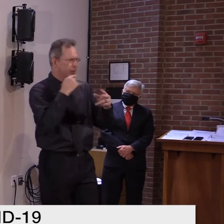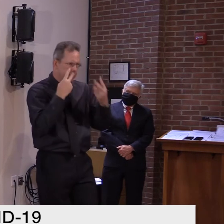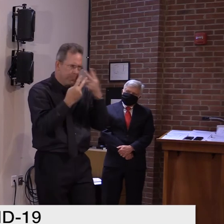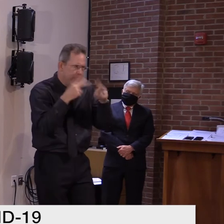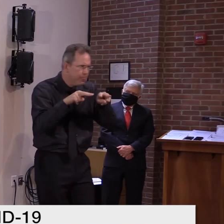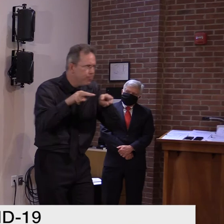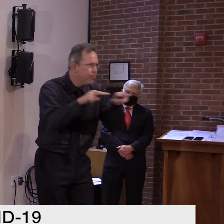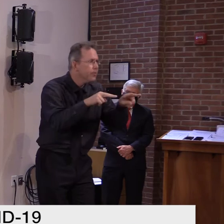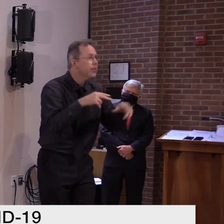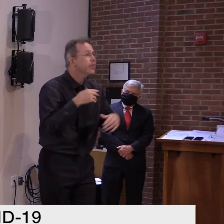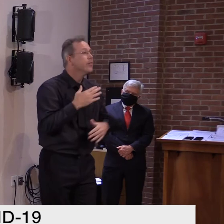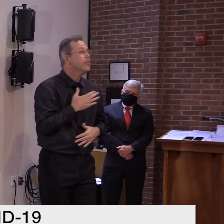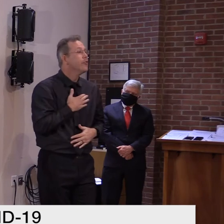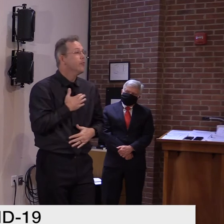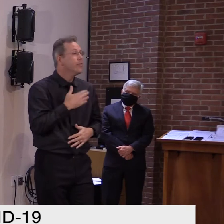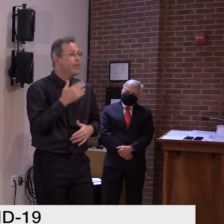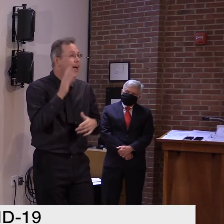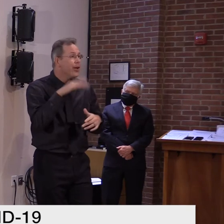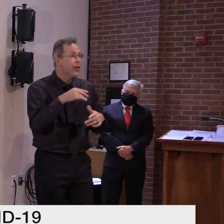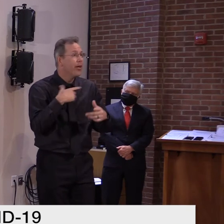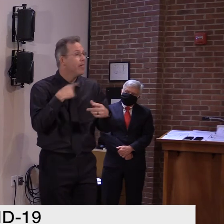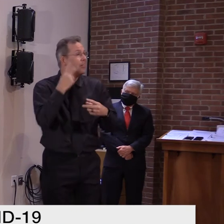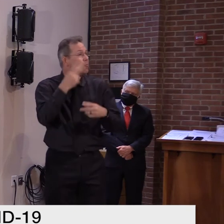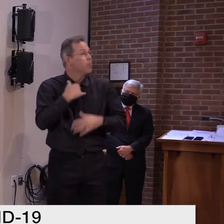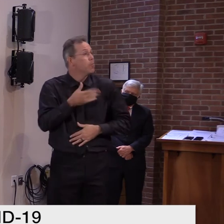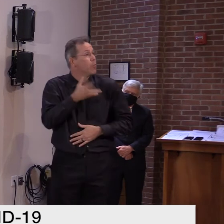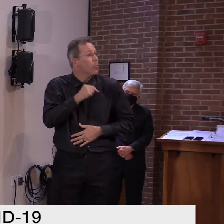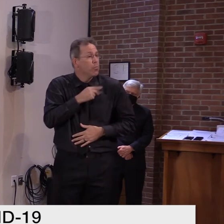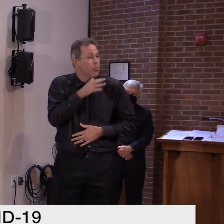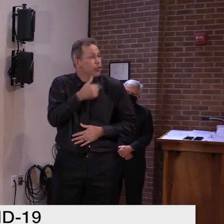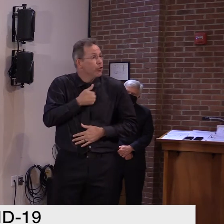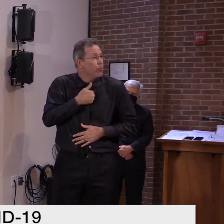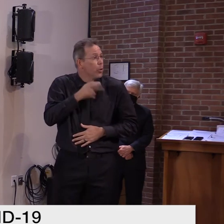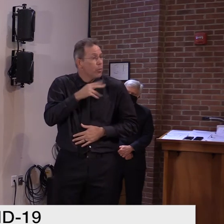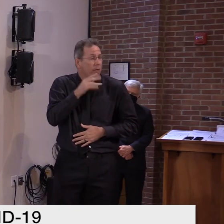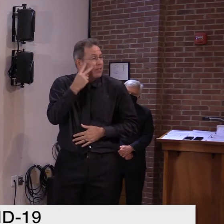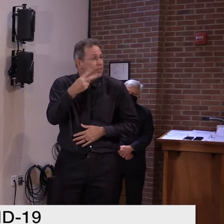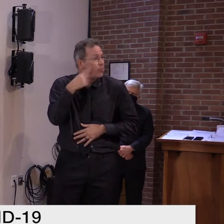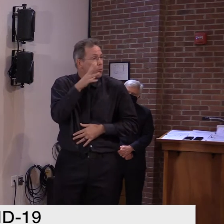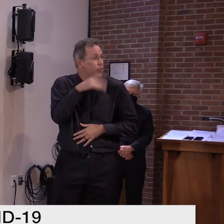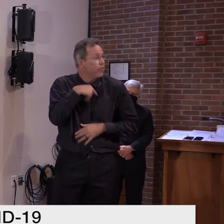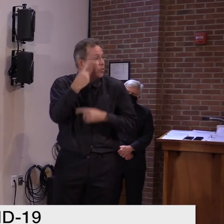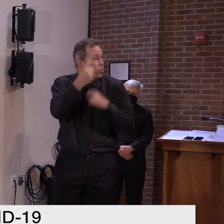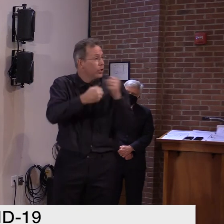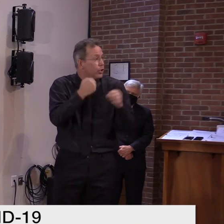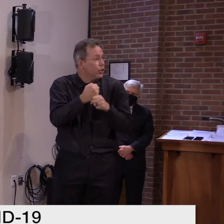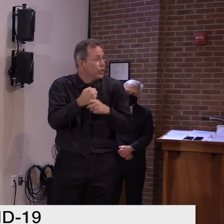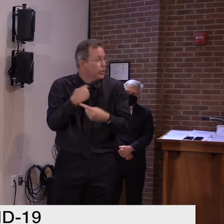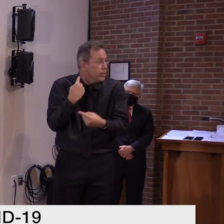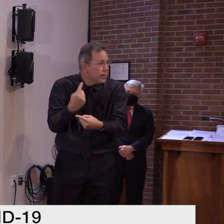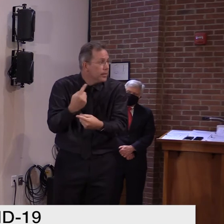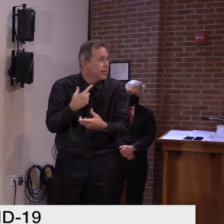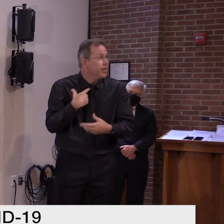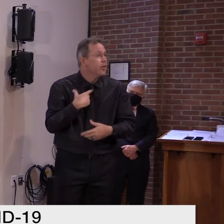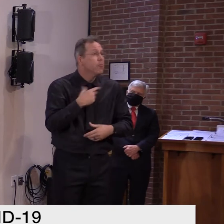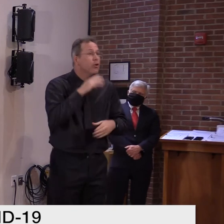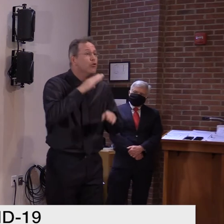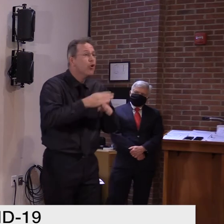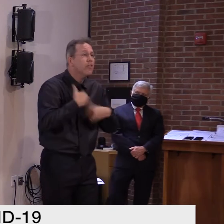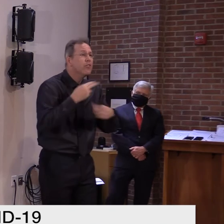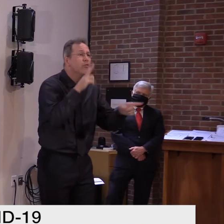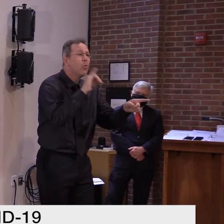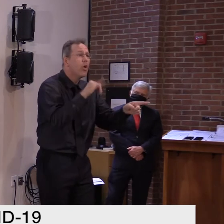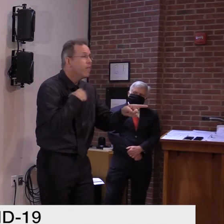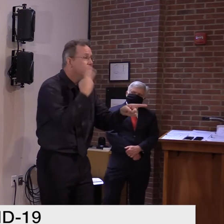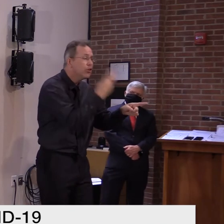seen her physically, uh, for a year. Um, I have a daughter who lives in Rhode Island. I haven't seen her since this pandemic